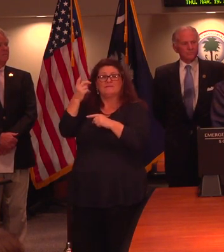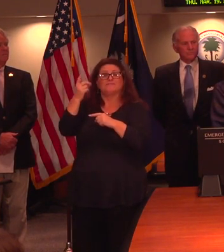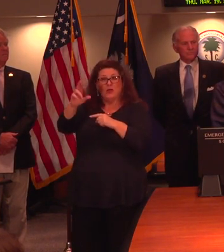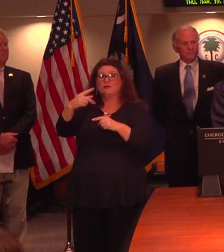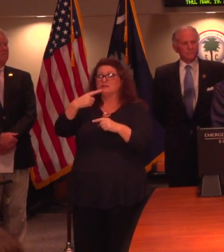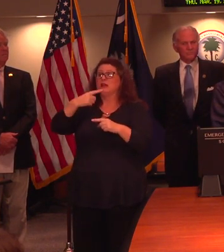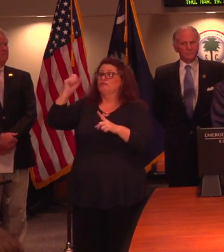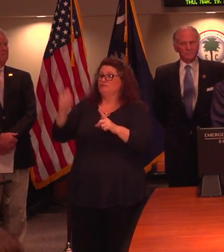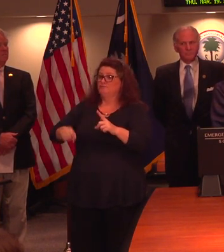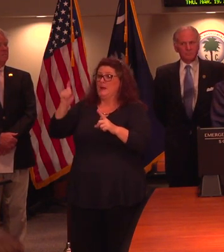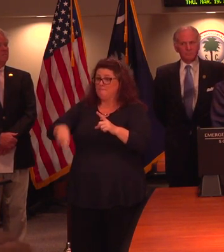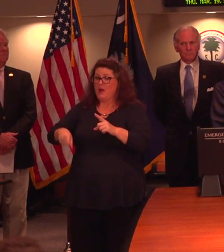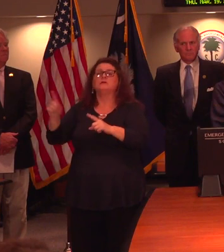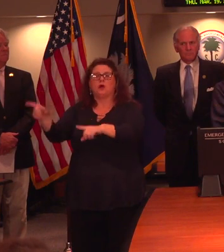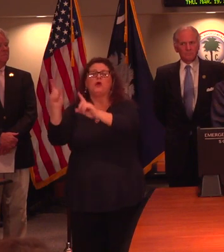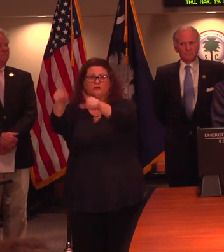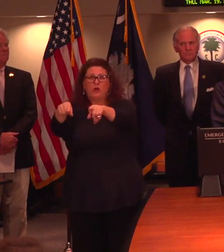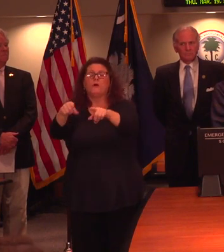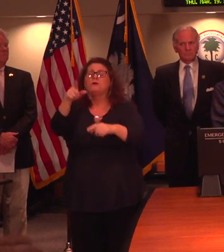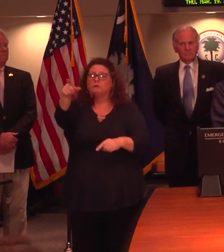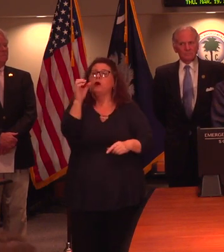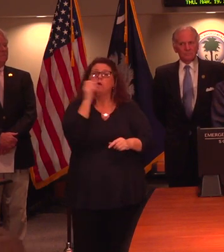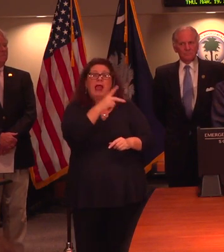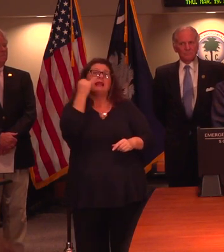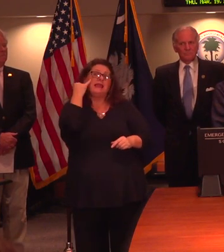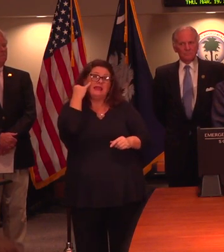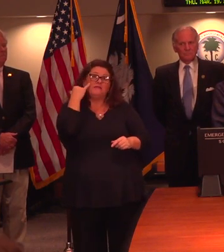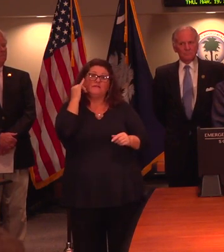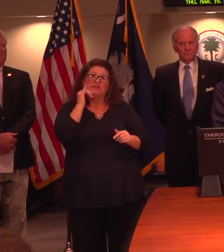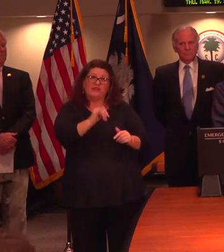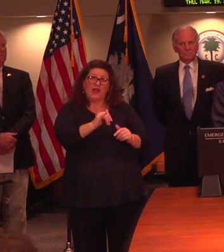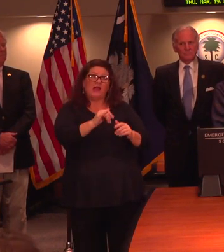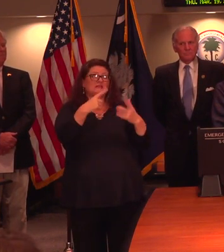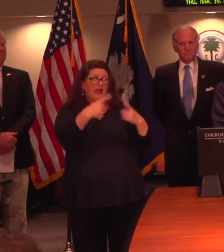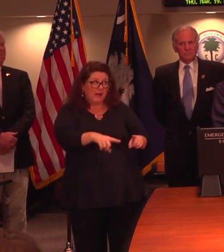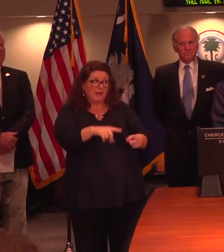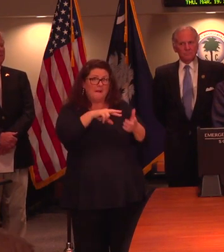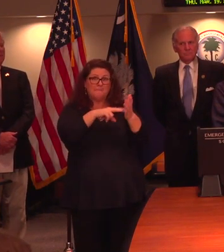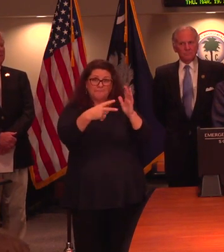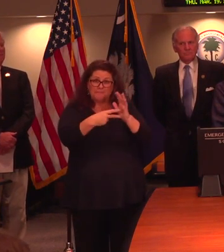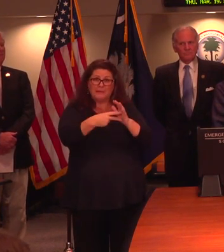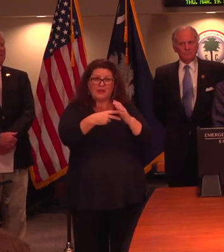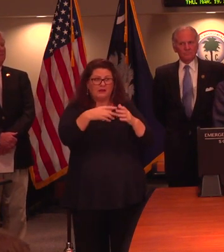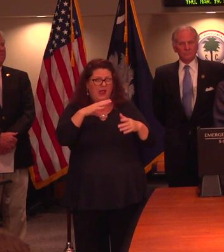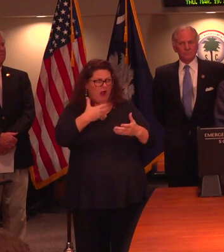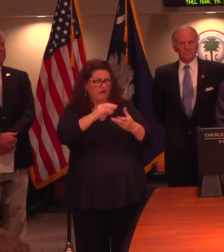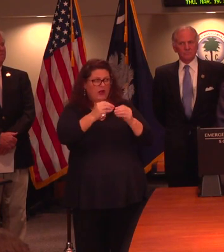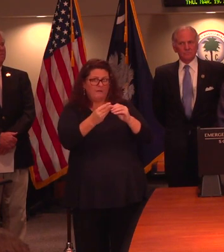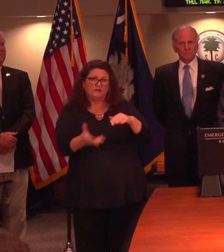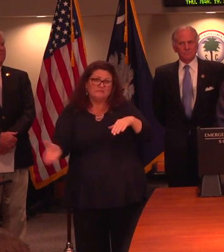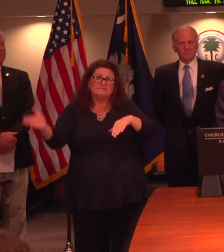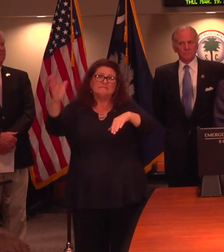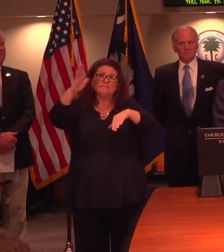criteria. Right, so if they are being screened like that, have we just seen that many cases of people thinking that they have the virus? Is that what's